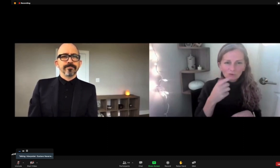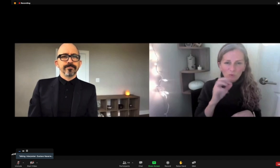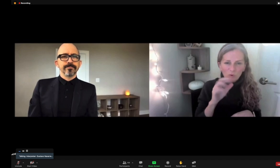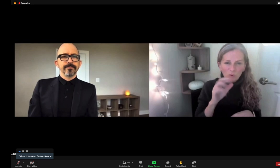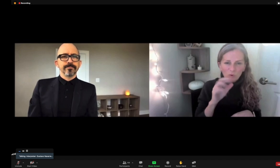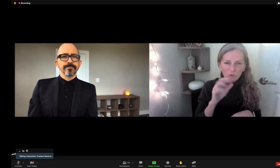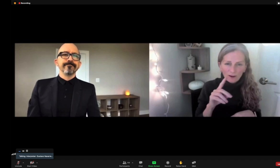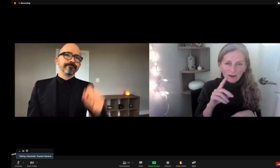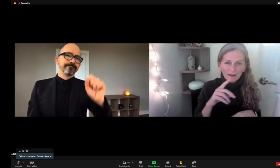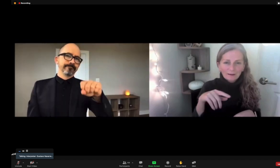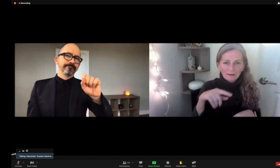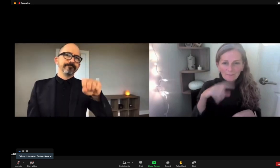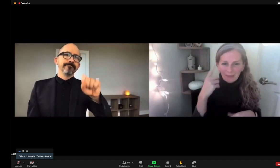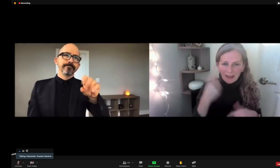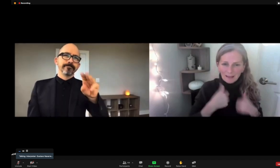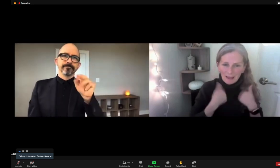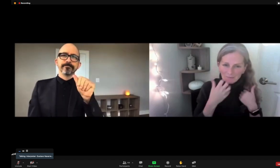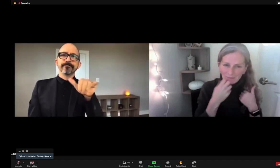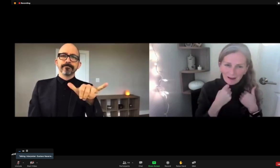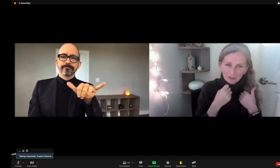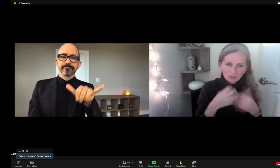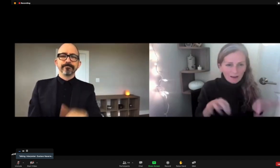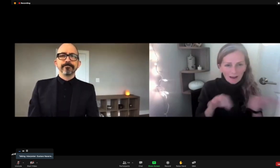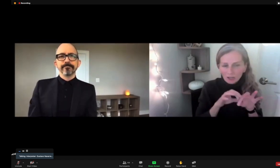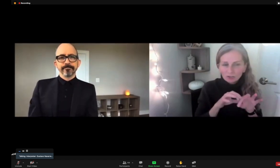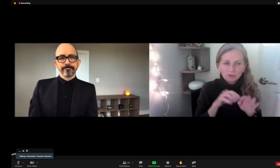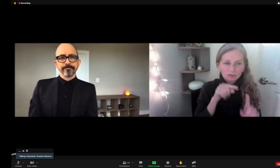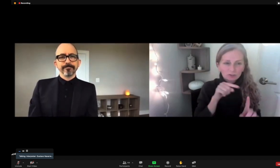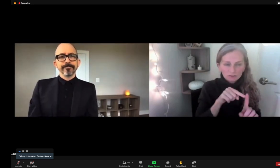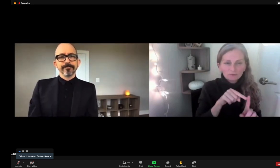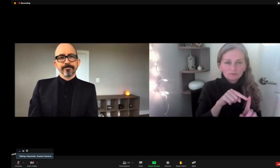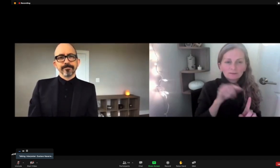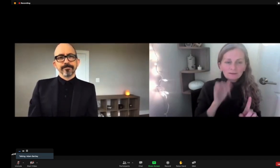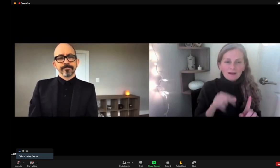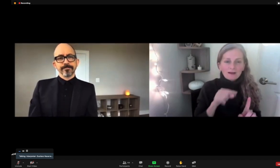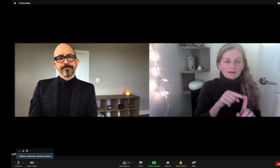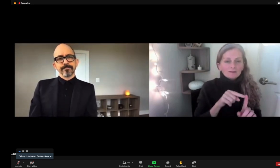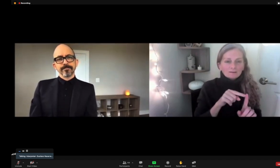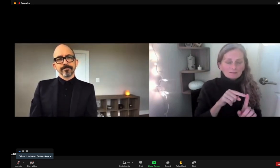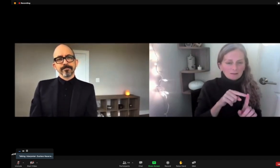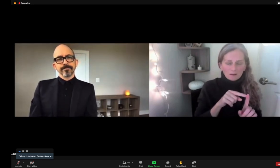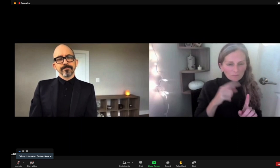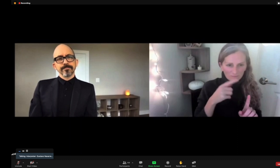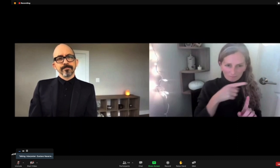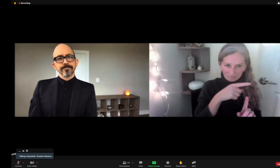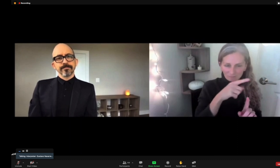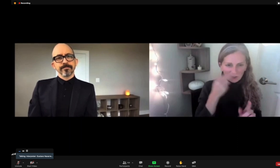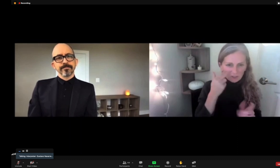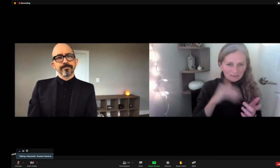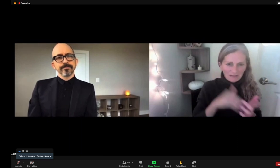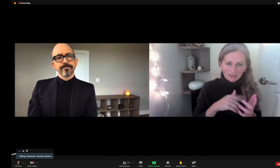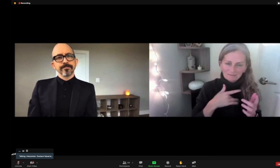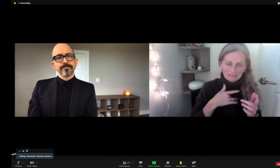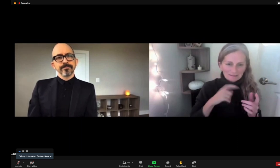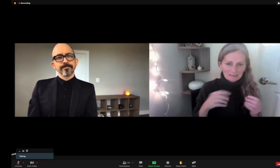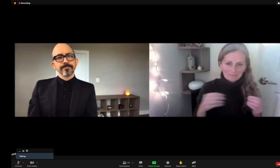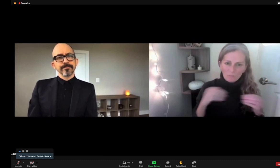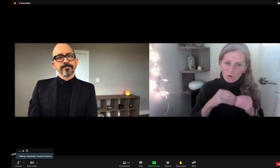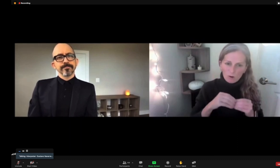and the murder of George Floyd and the resurgence of Black Lives Matter, I think it was crucial. So, the Claire Sanner